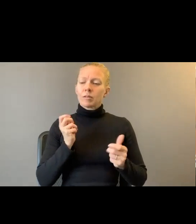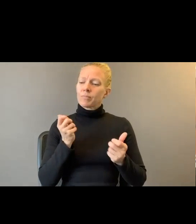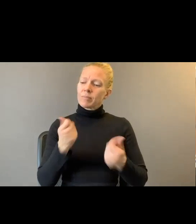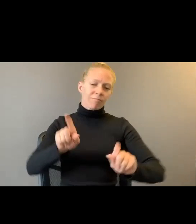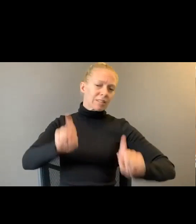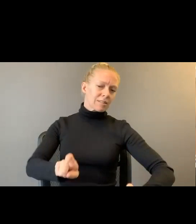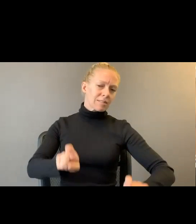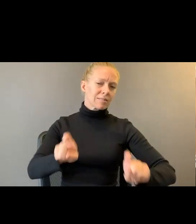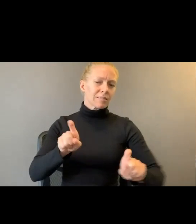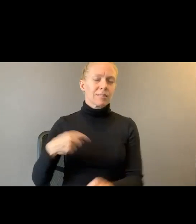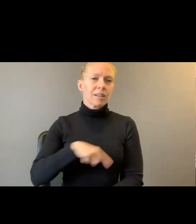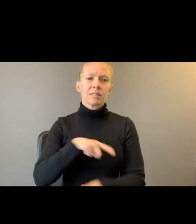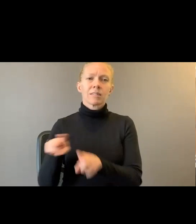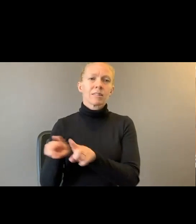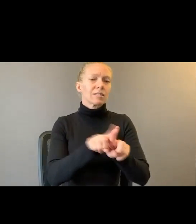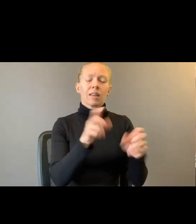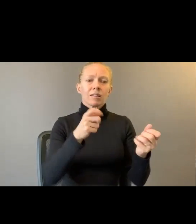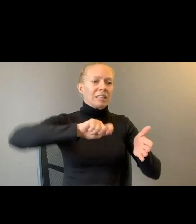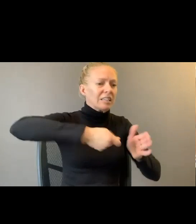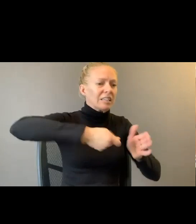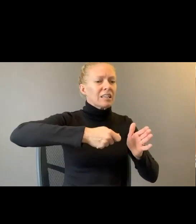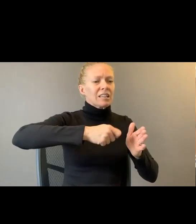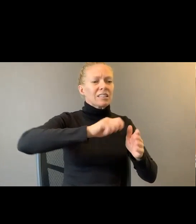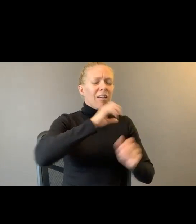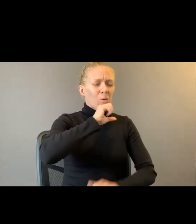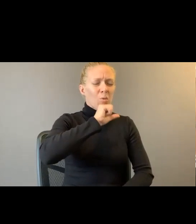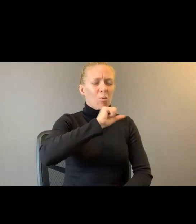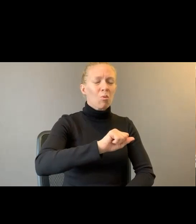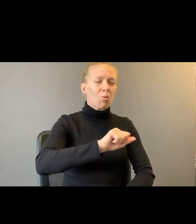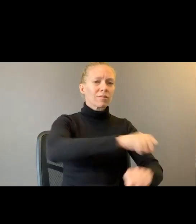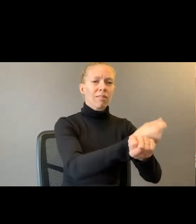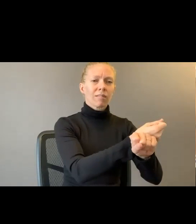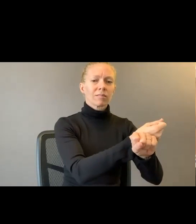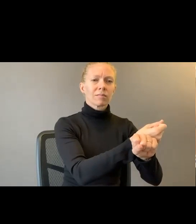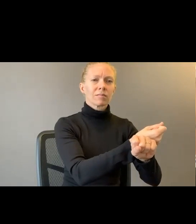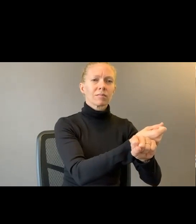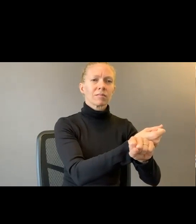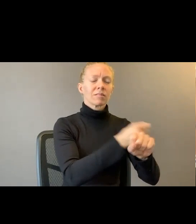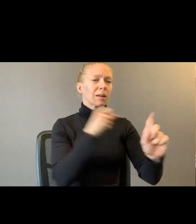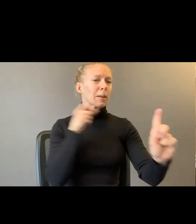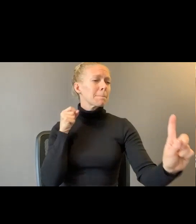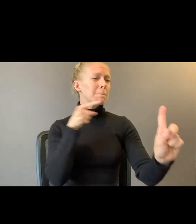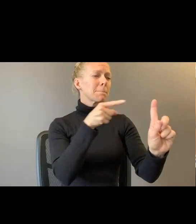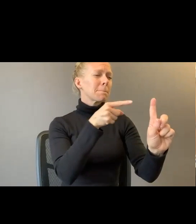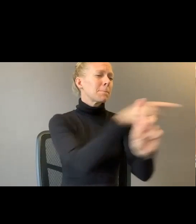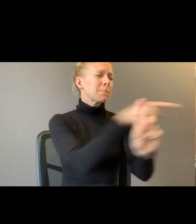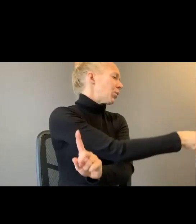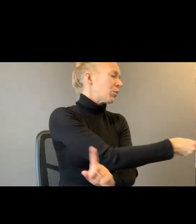Like so many keys. Like so many rusted locks. How it missed its target despite its kicking.